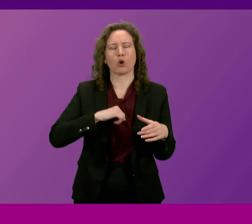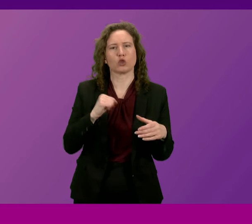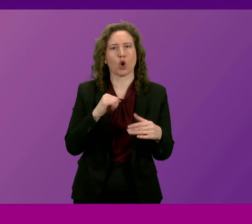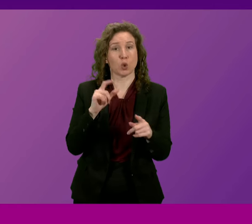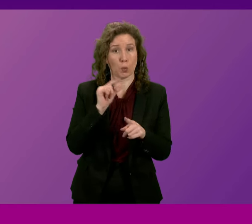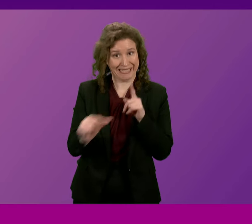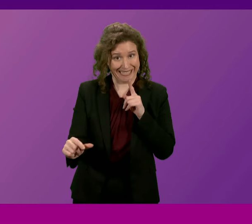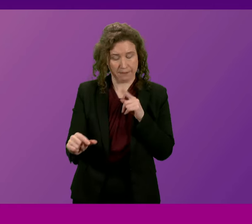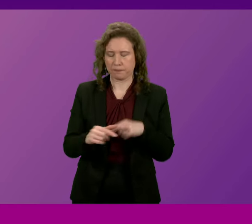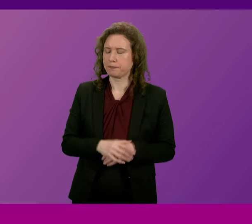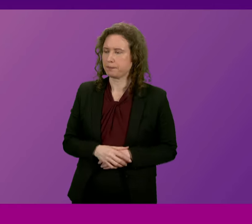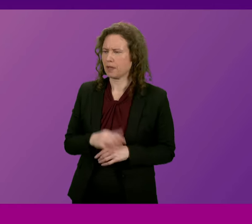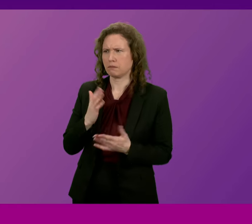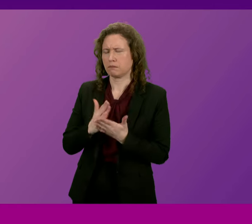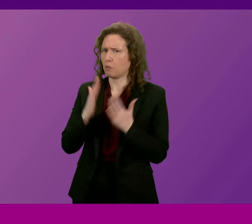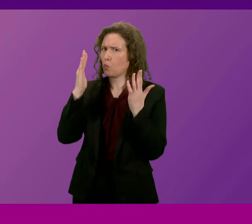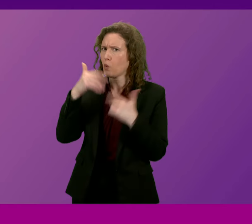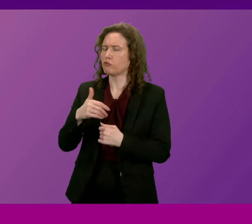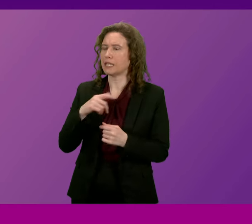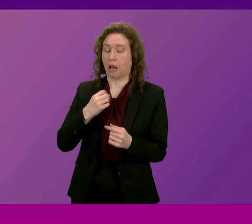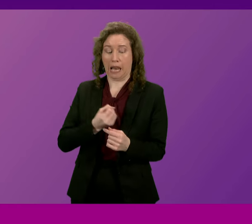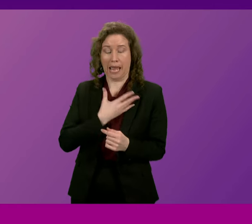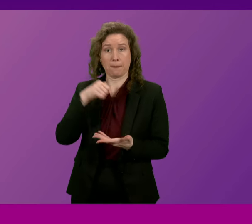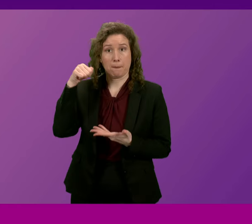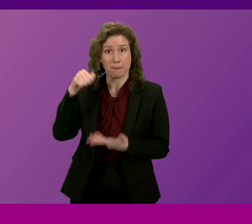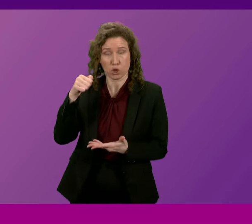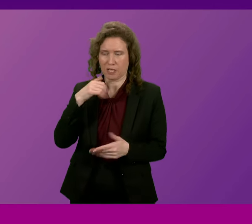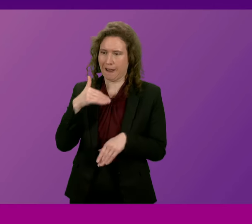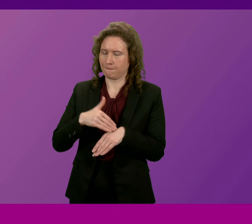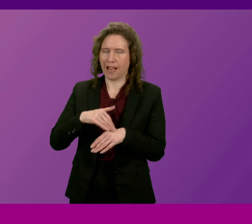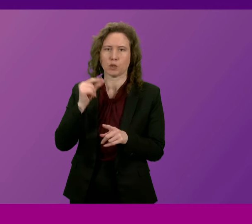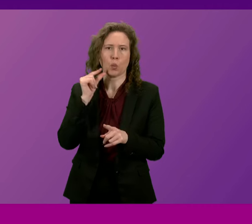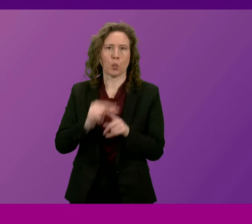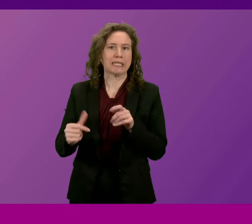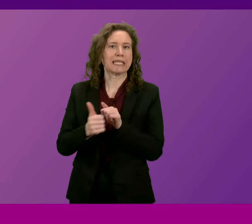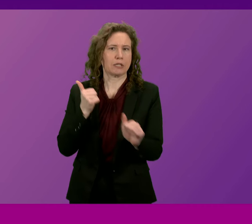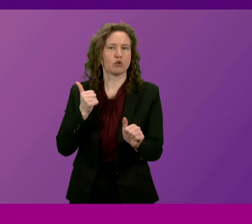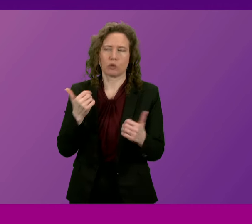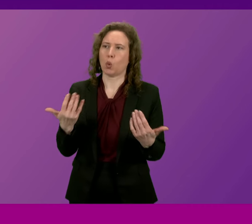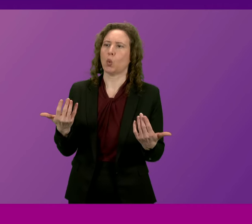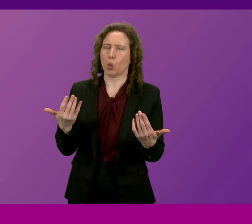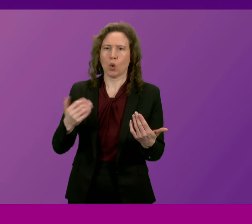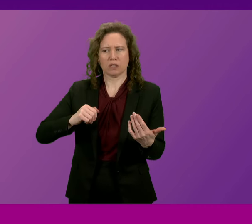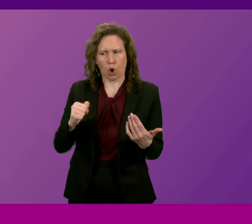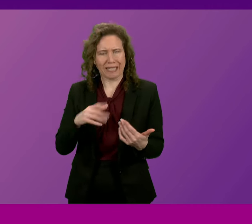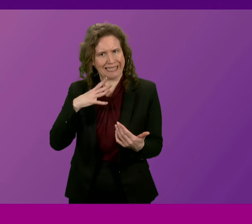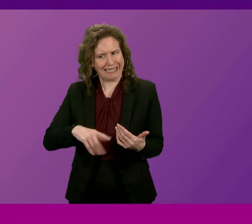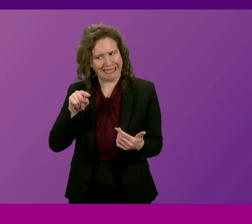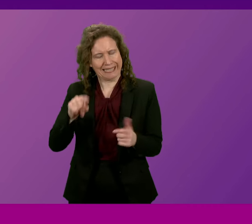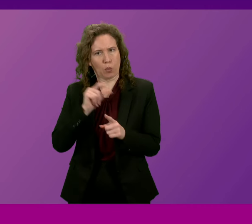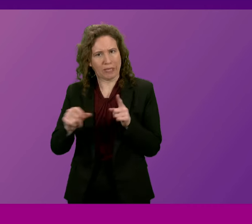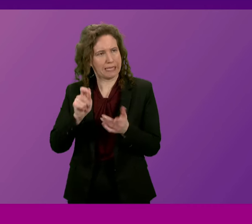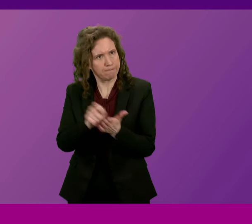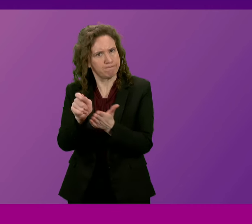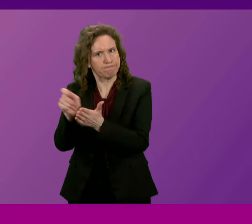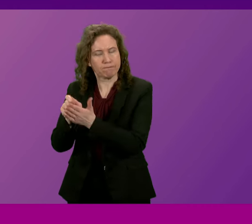First Minister, I'm deeply concerned about the impact of Labour's budget on the whisky industry, a key sector of Scotland's economy. The